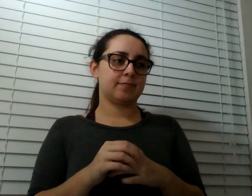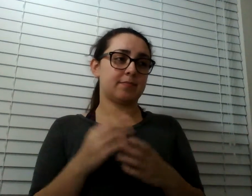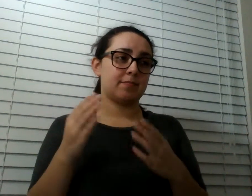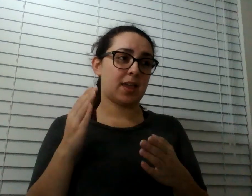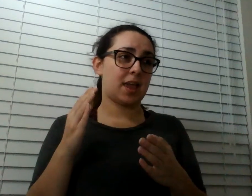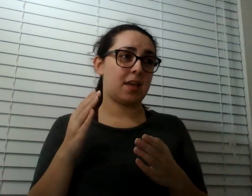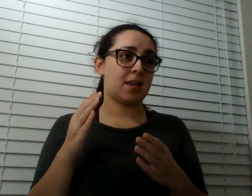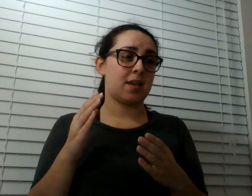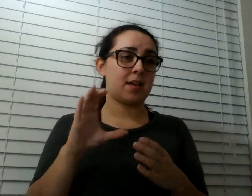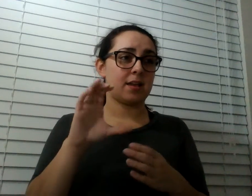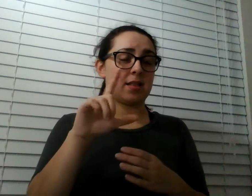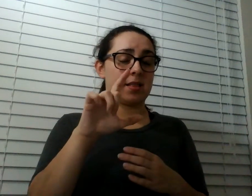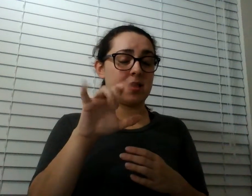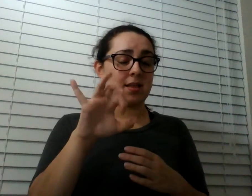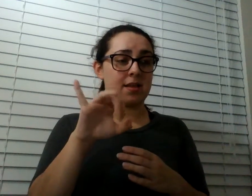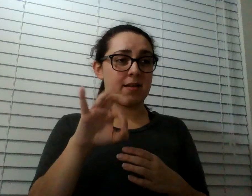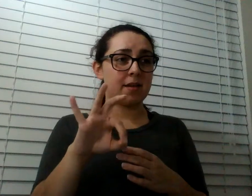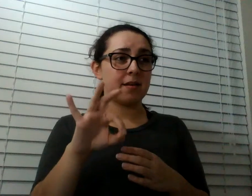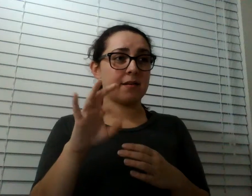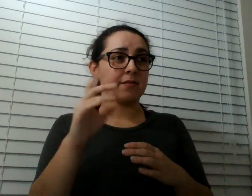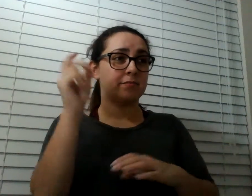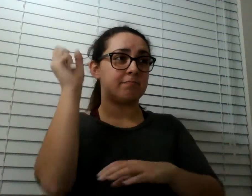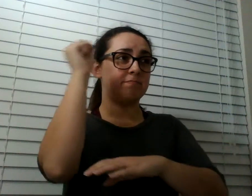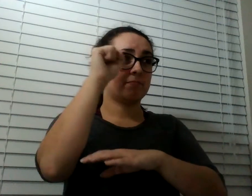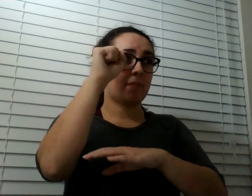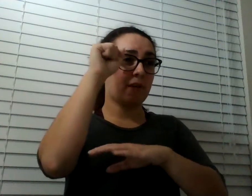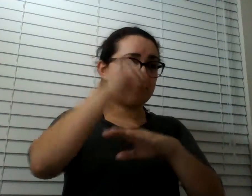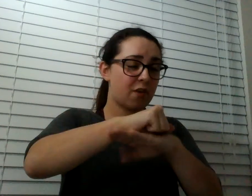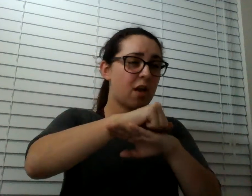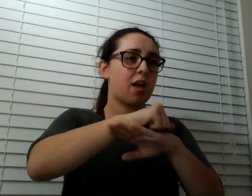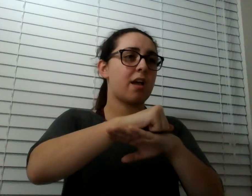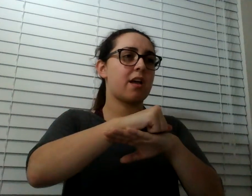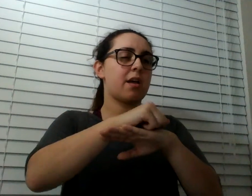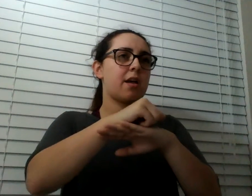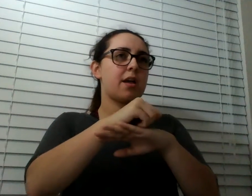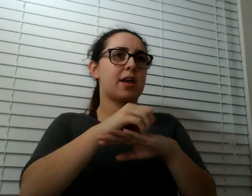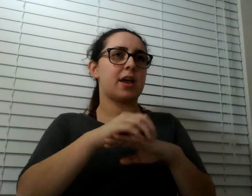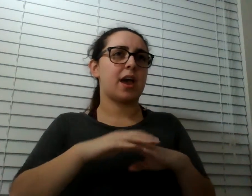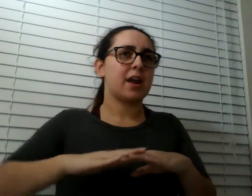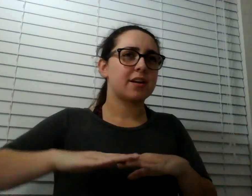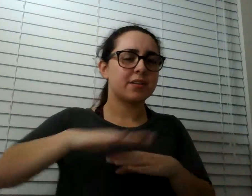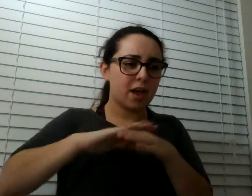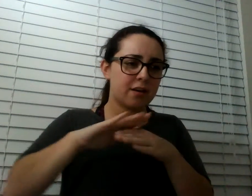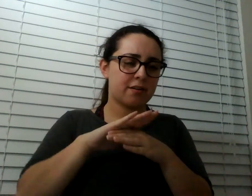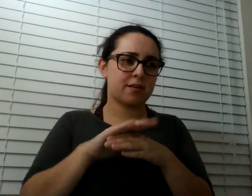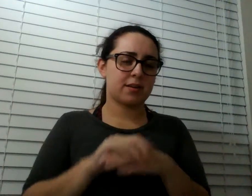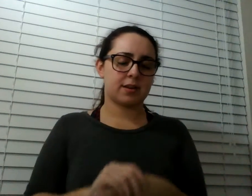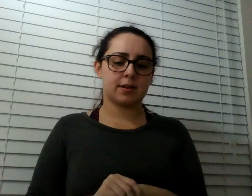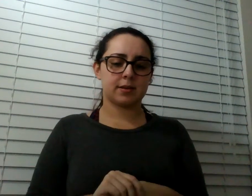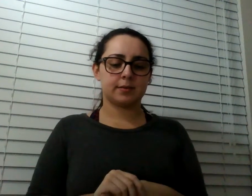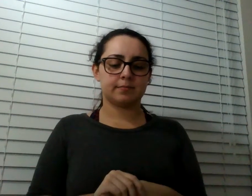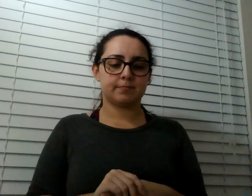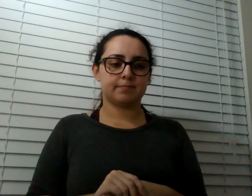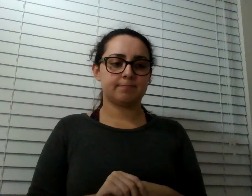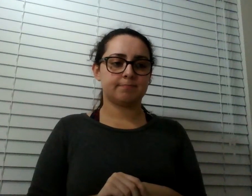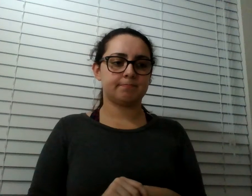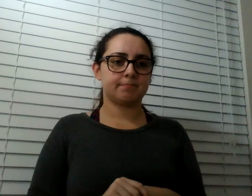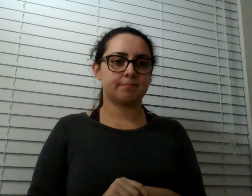top of that cliff. If you looked above us to the top of the cliff, was like someone had just taken a meat cleaver to it. It was just, like,